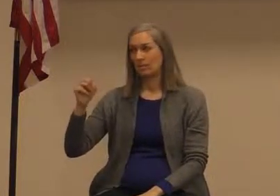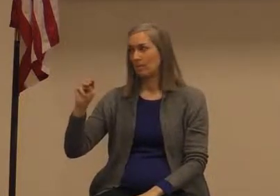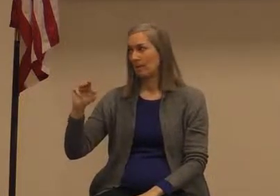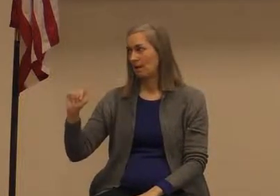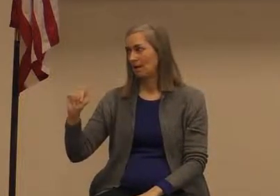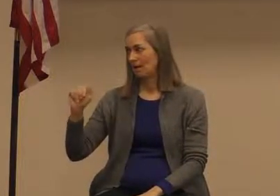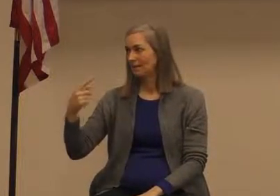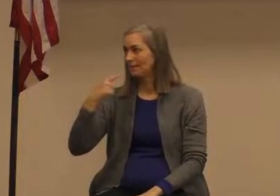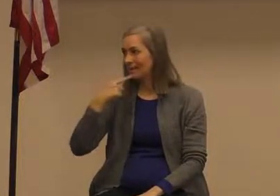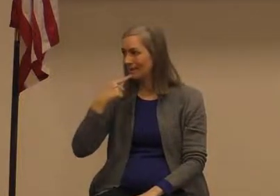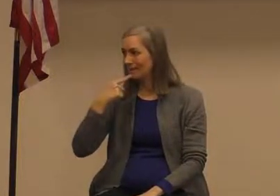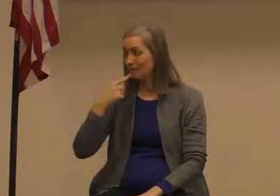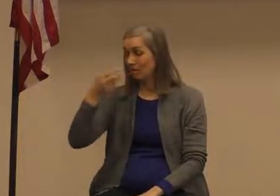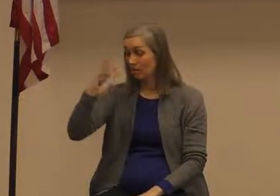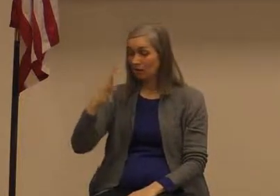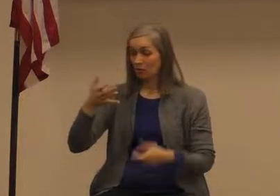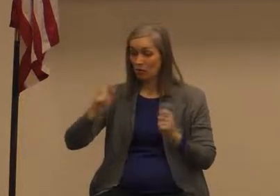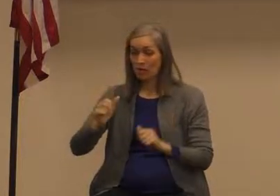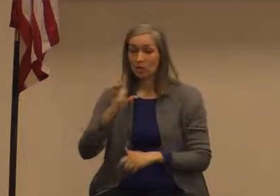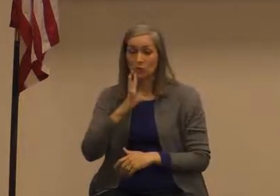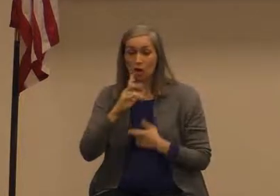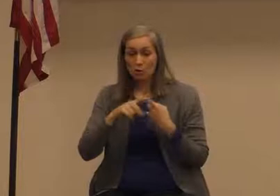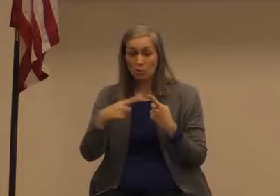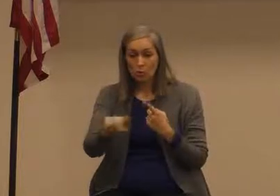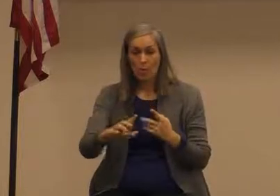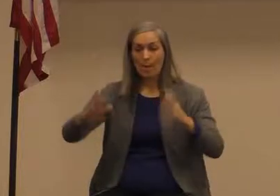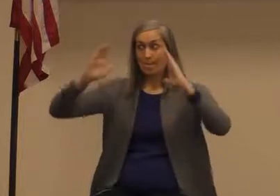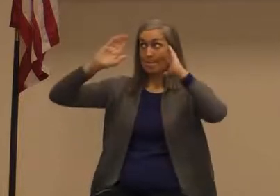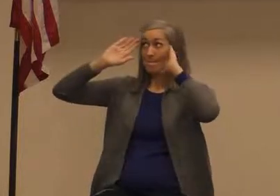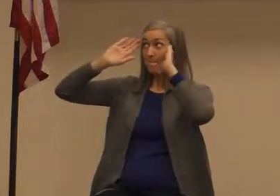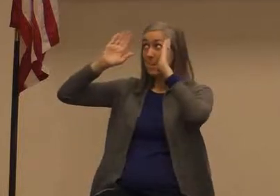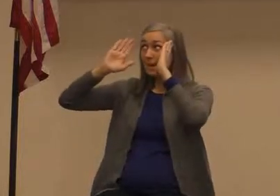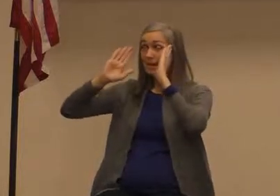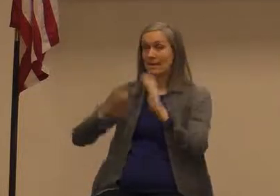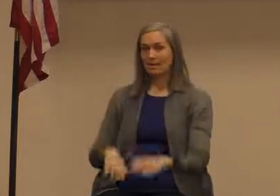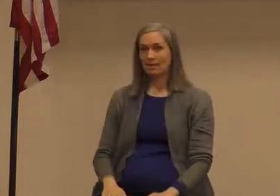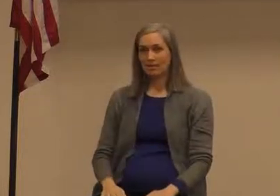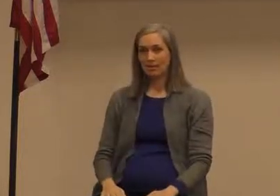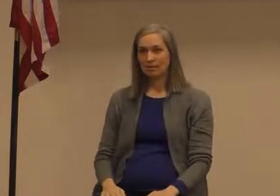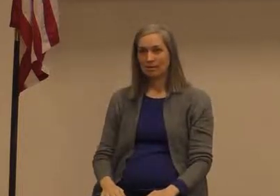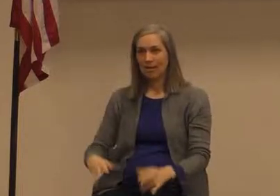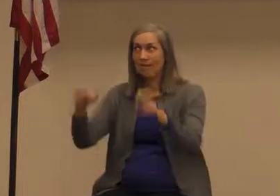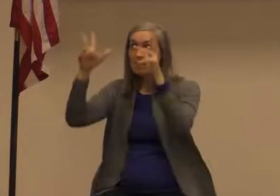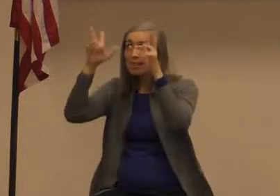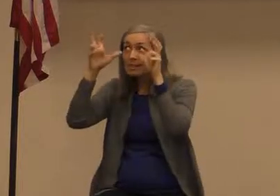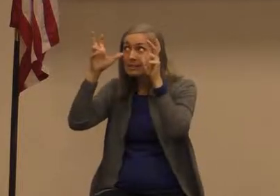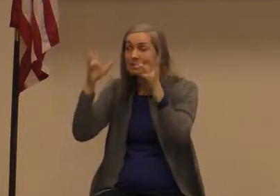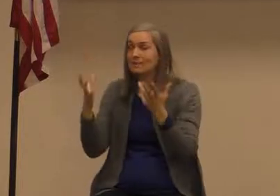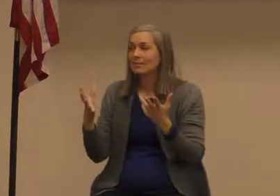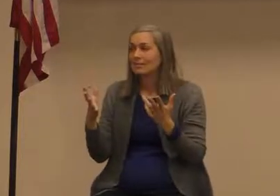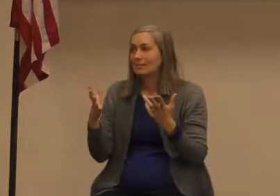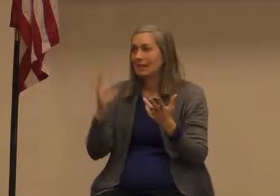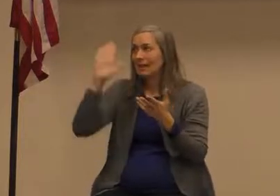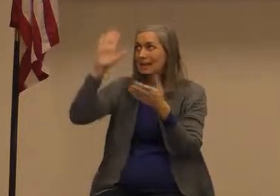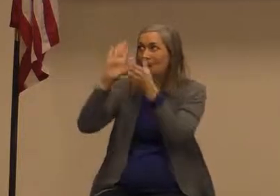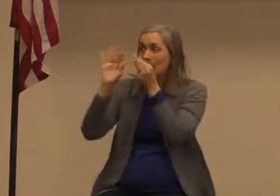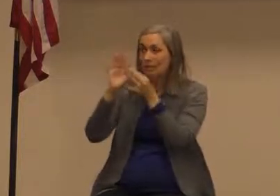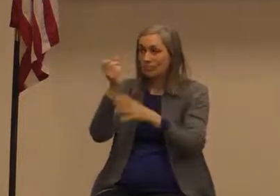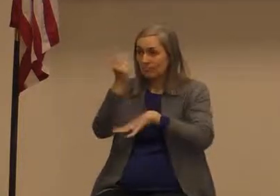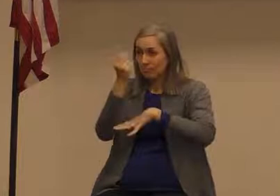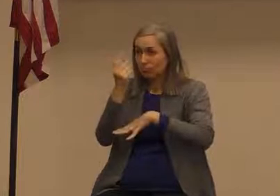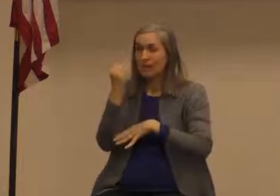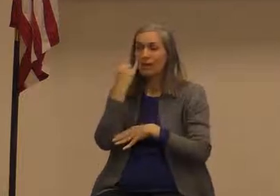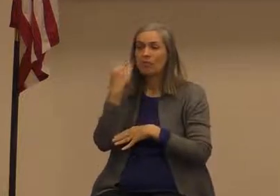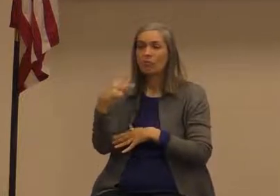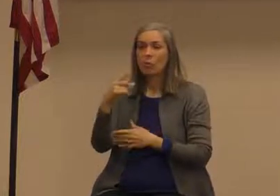pay attention god is trying to tell you something listen understand the message now if you're married okay